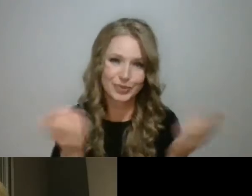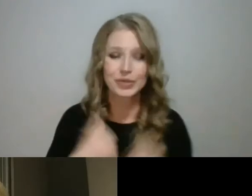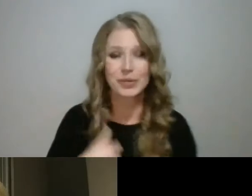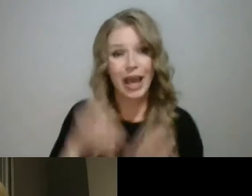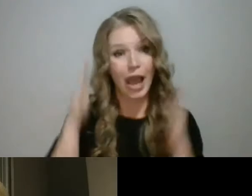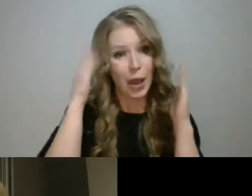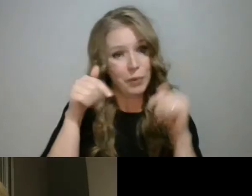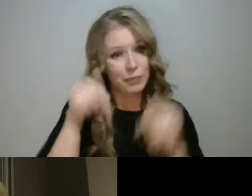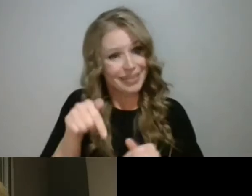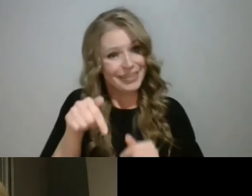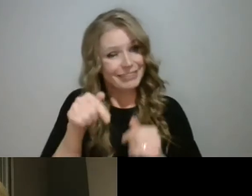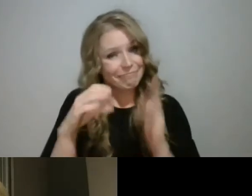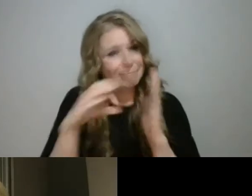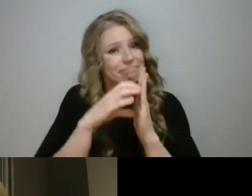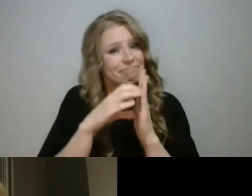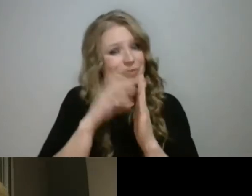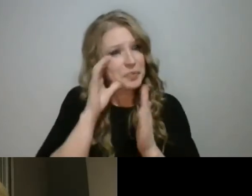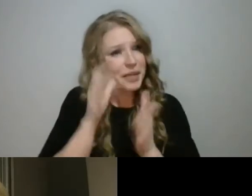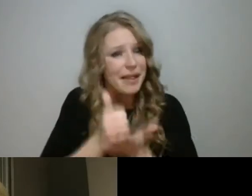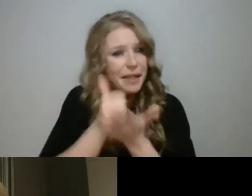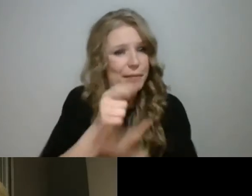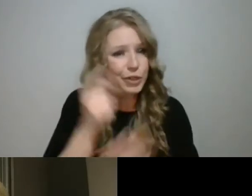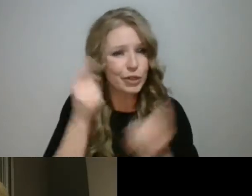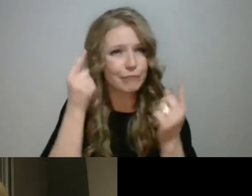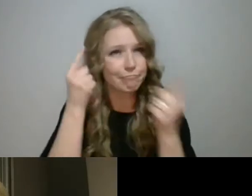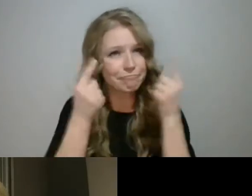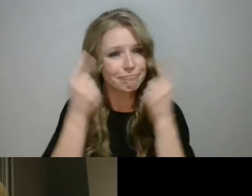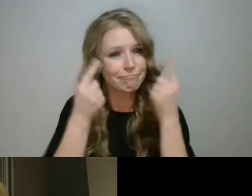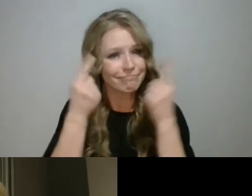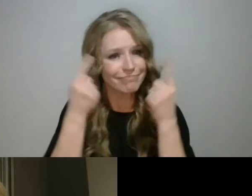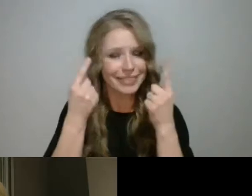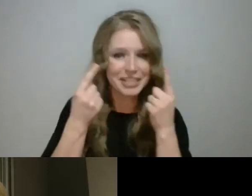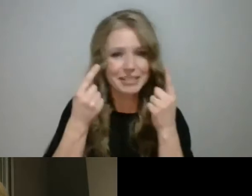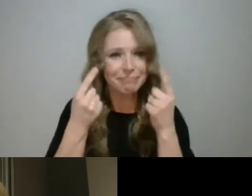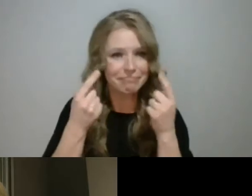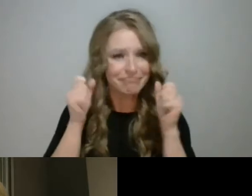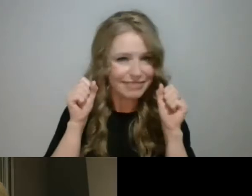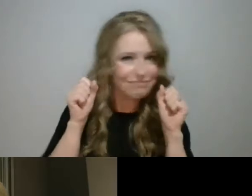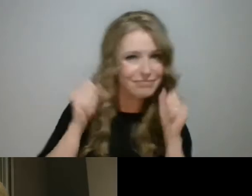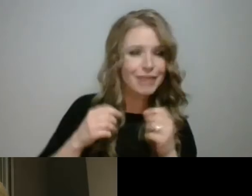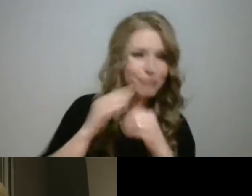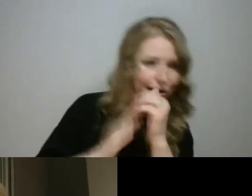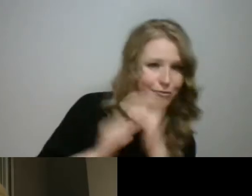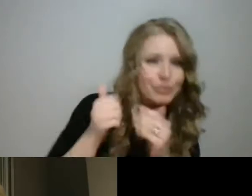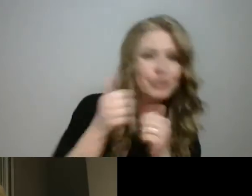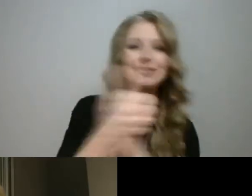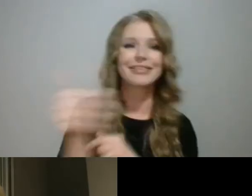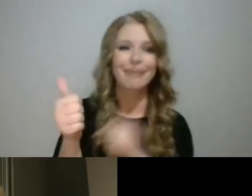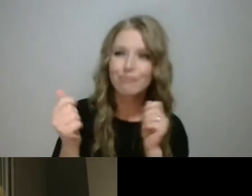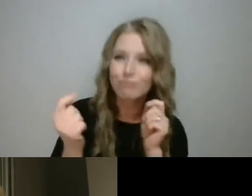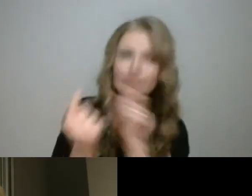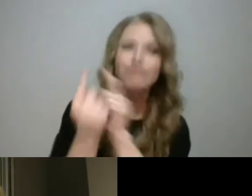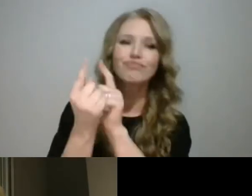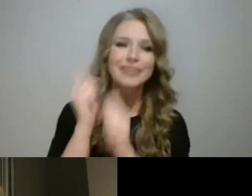It doesn't have to be with communication. So I'm hoping that the chapter that I was able to contribute will make